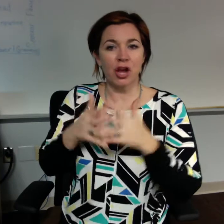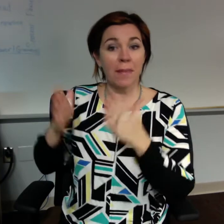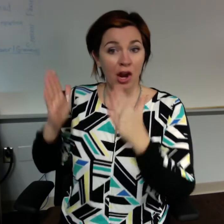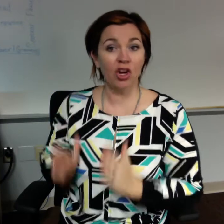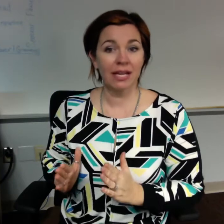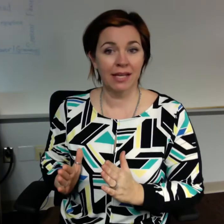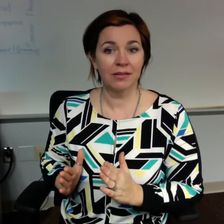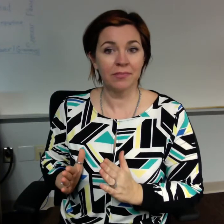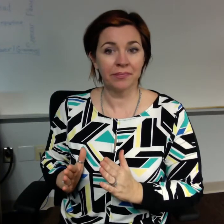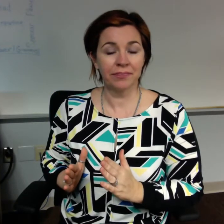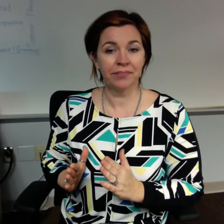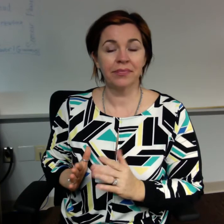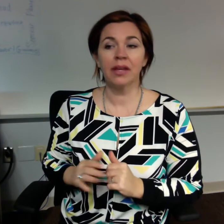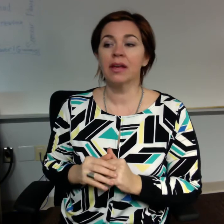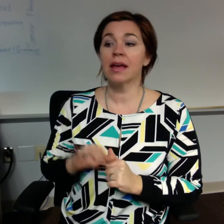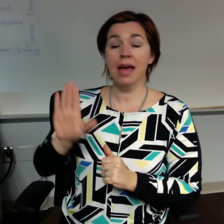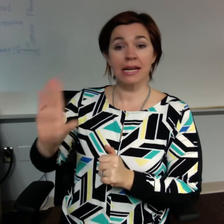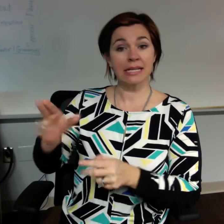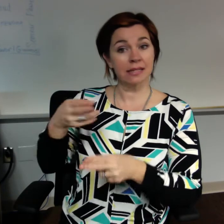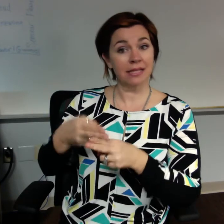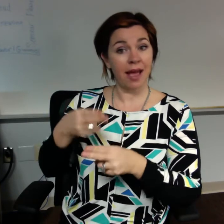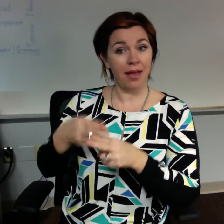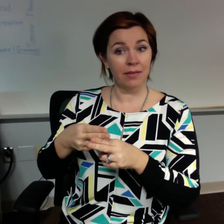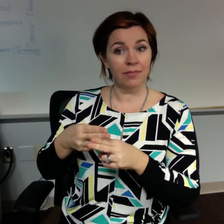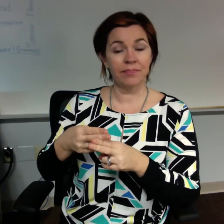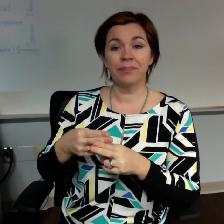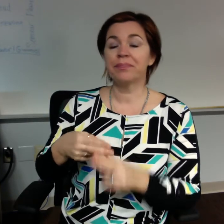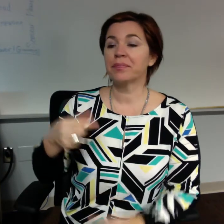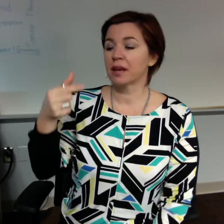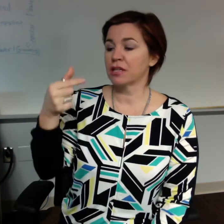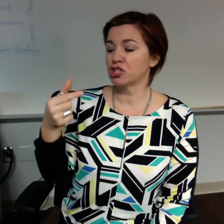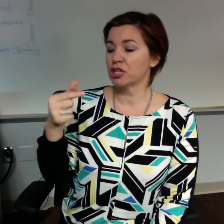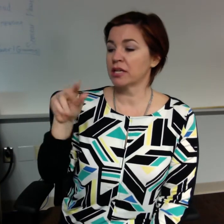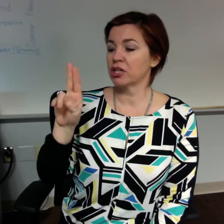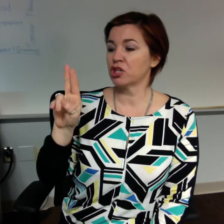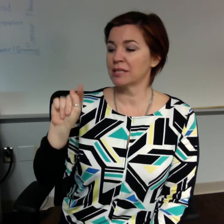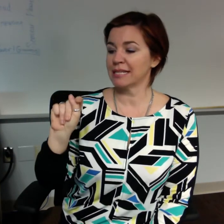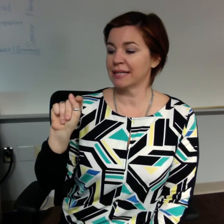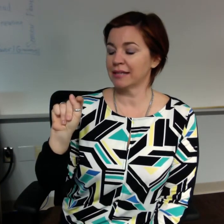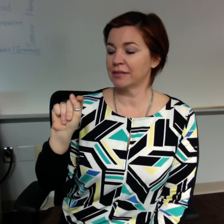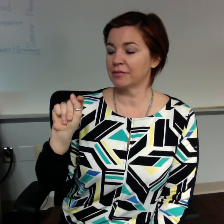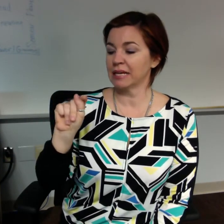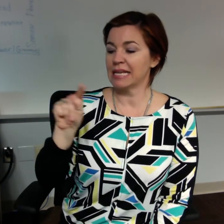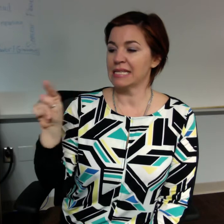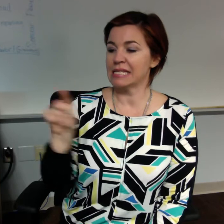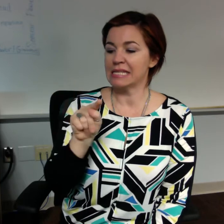his name is Gutzon, it's spelled G-U-T-Z-O-N,